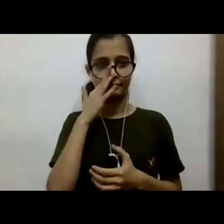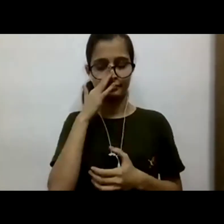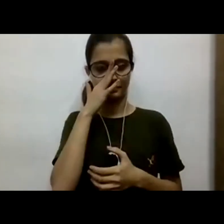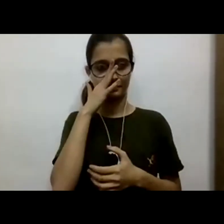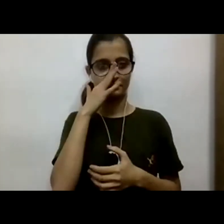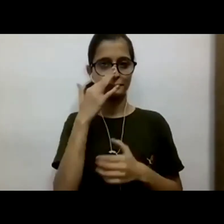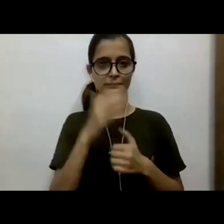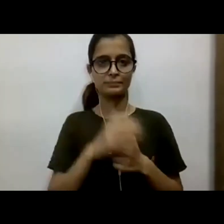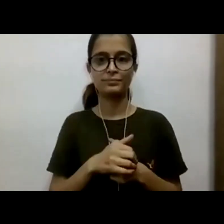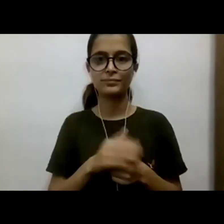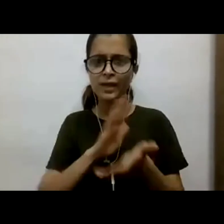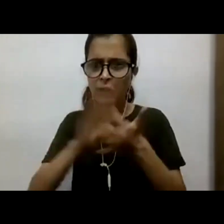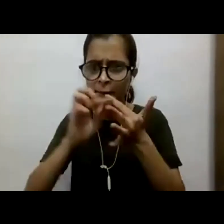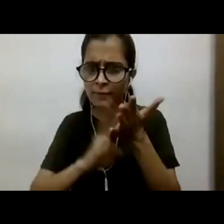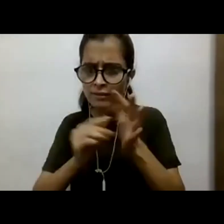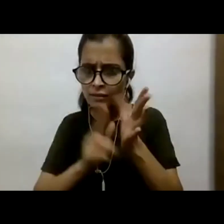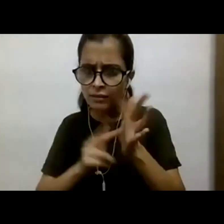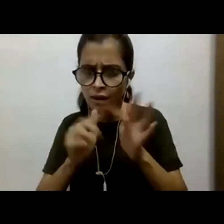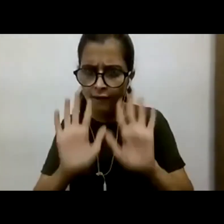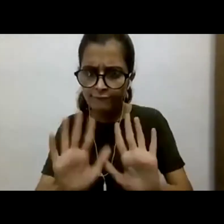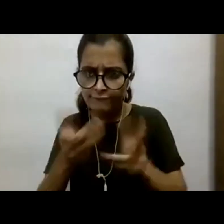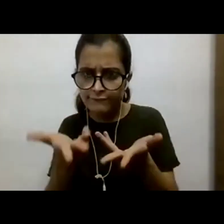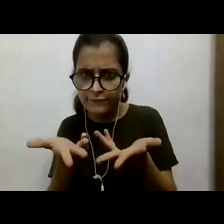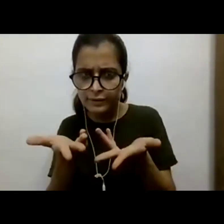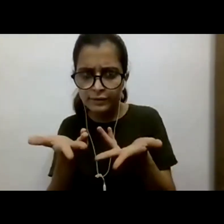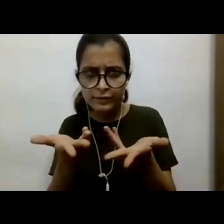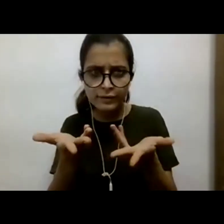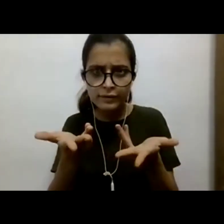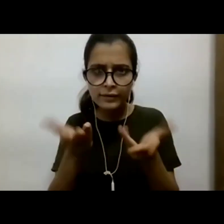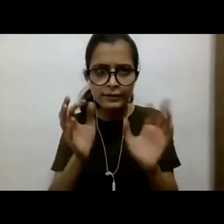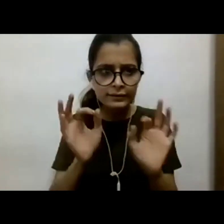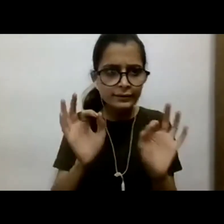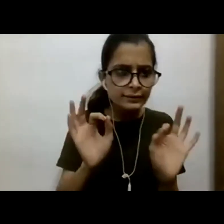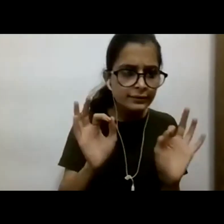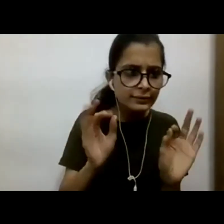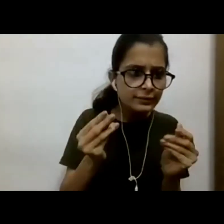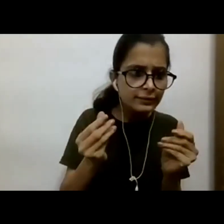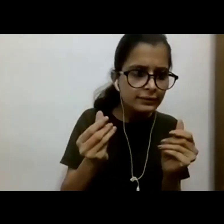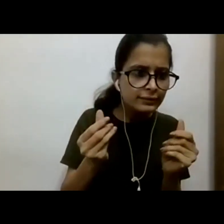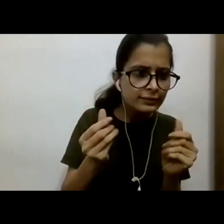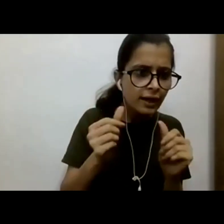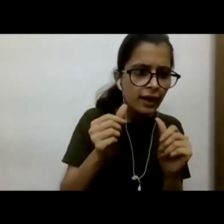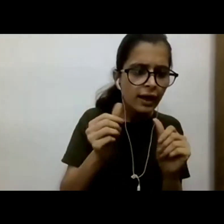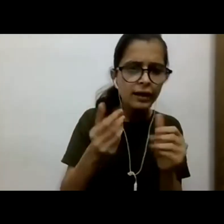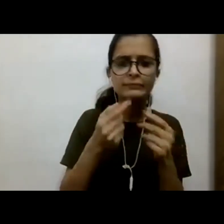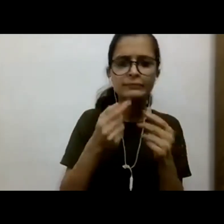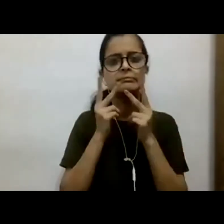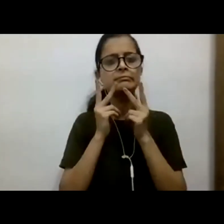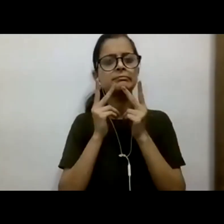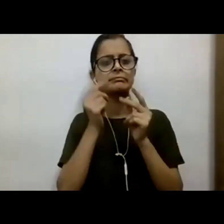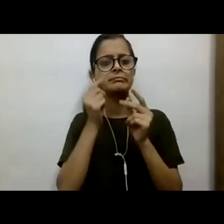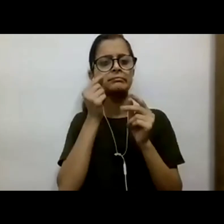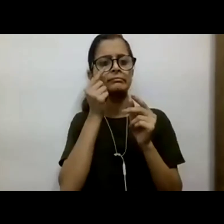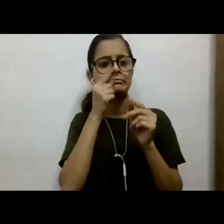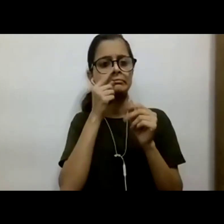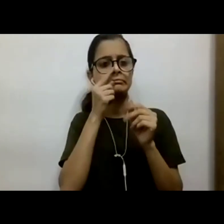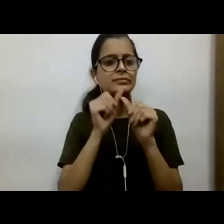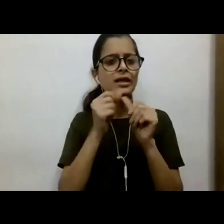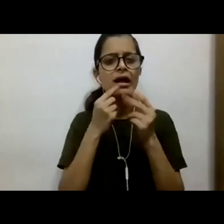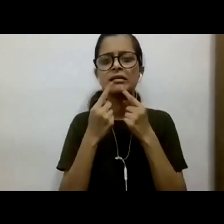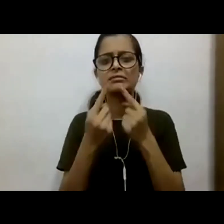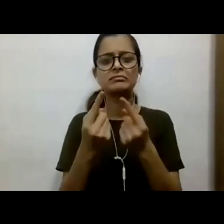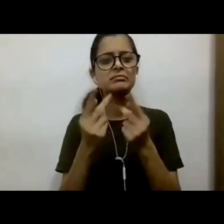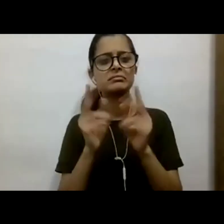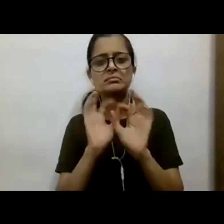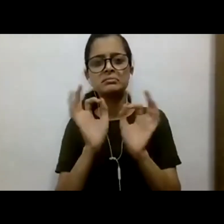We have Hemant here. I do not see him in the chat. No, no, we can't see him.